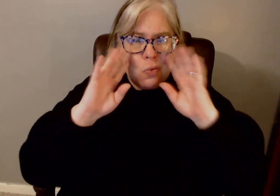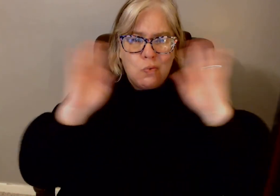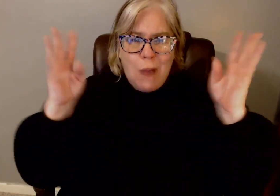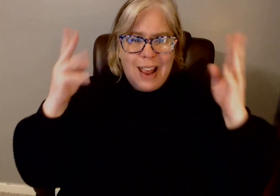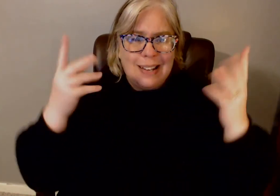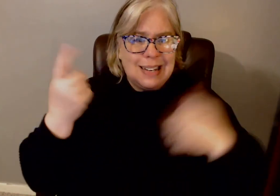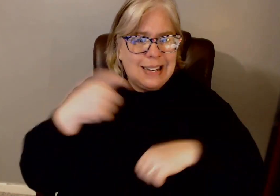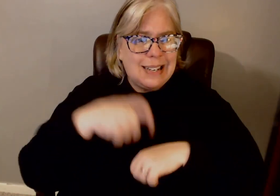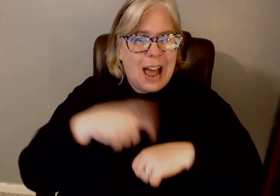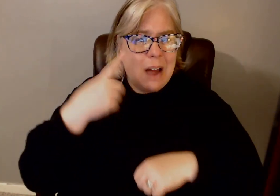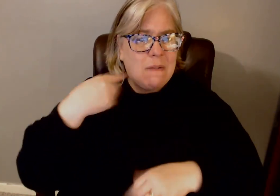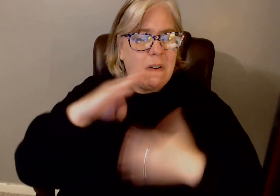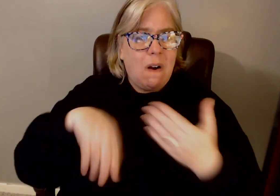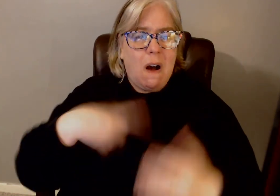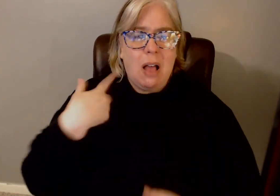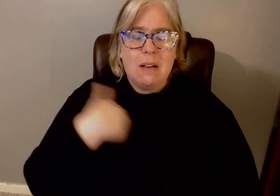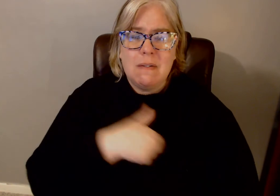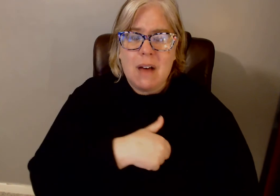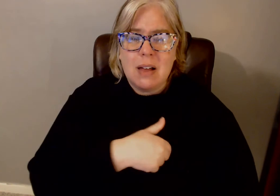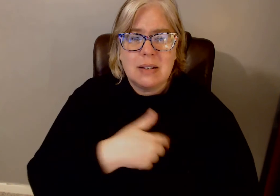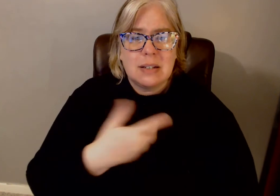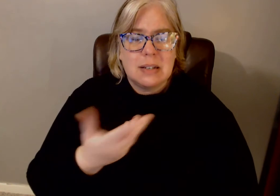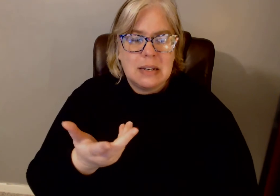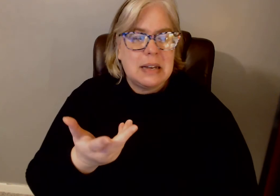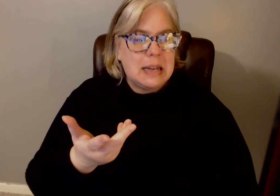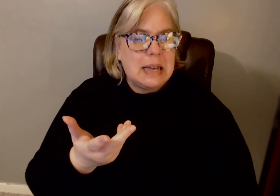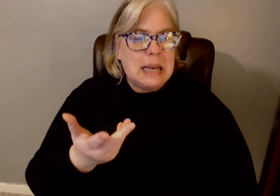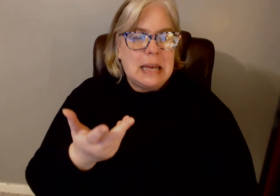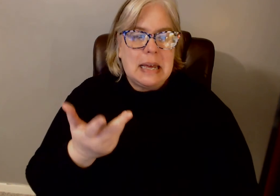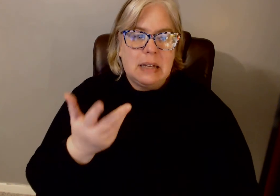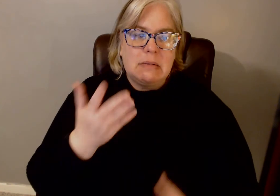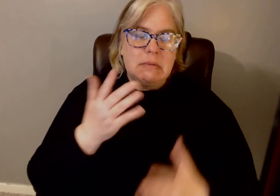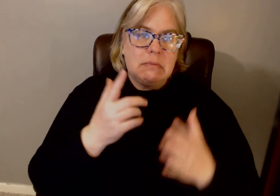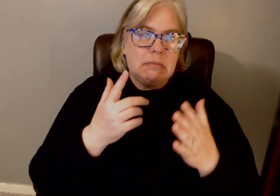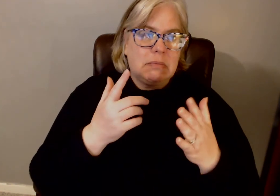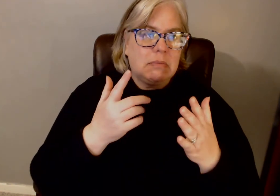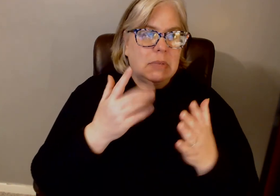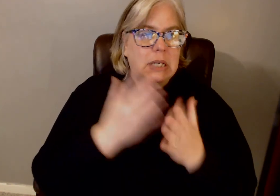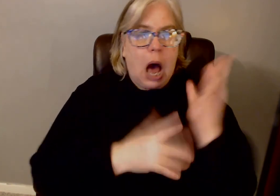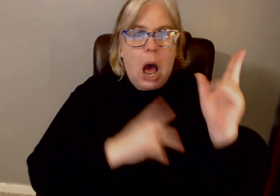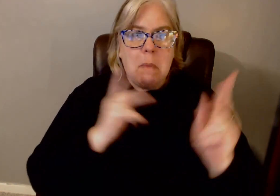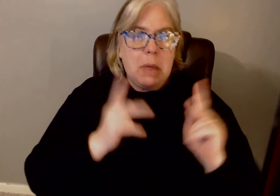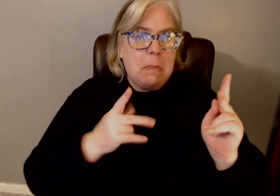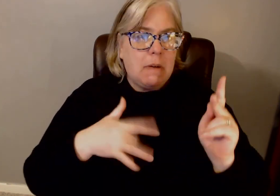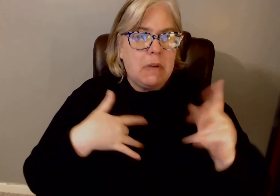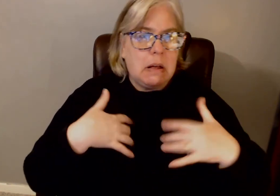we see time for some people feel.